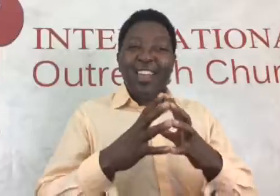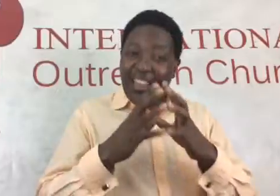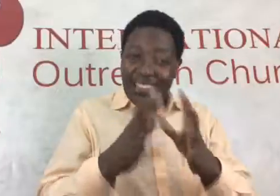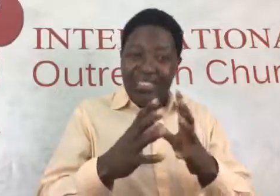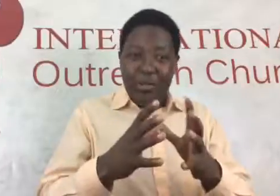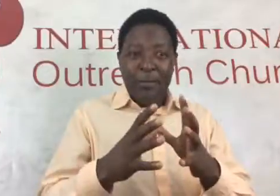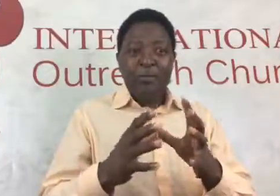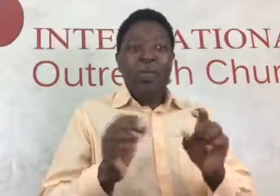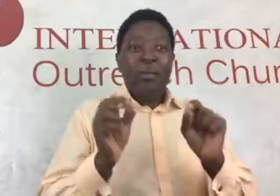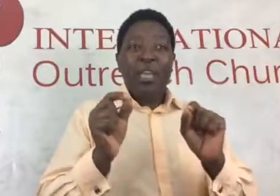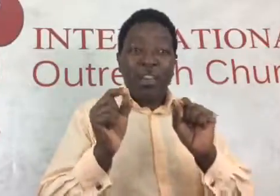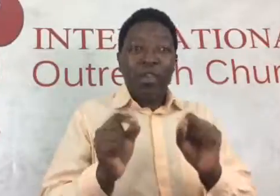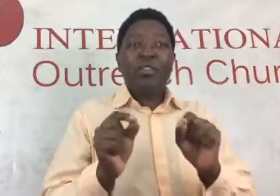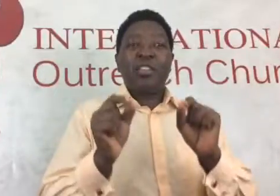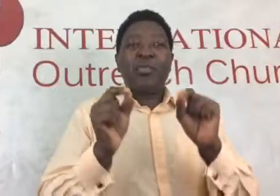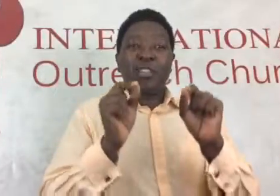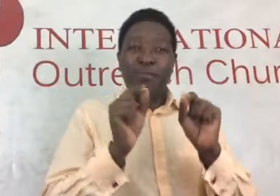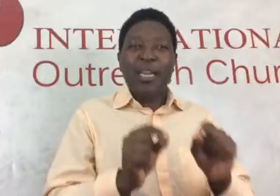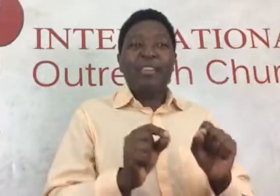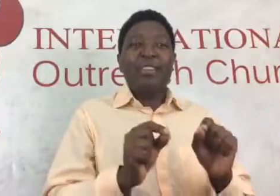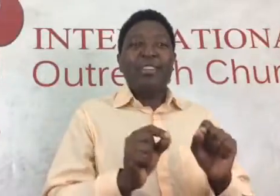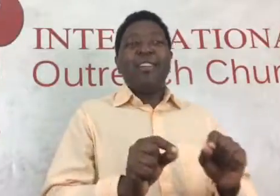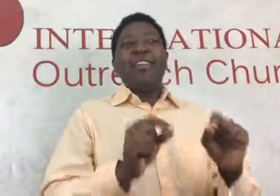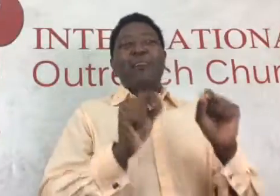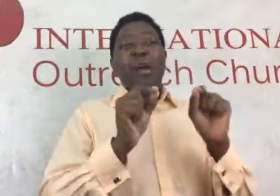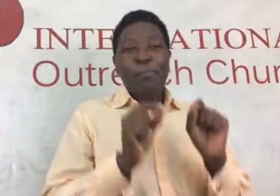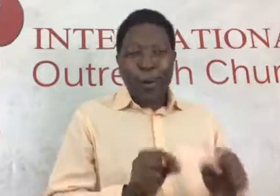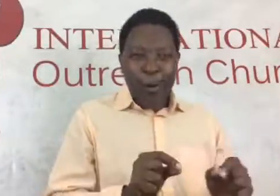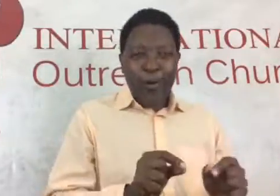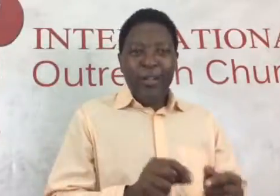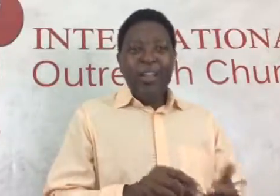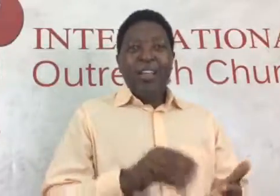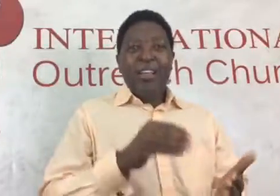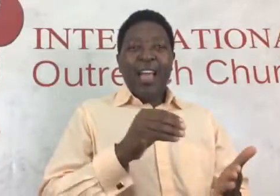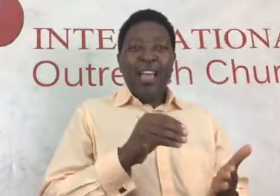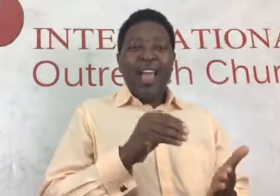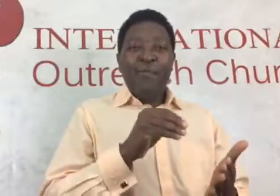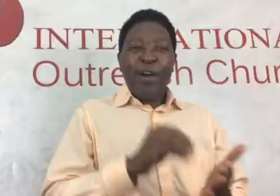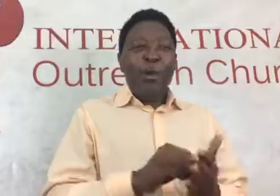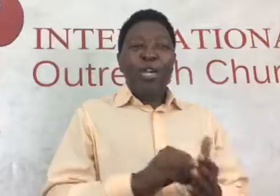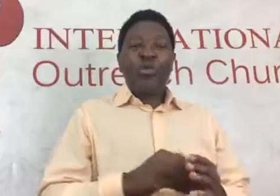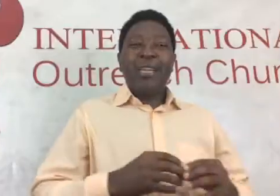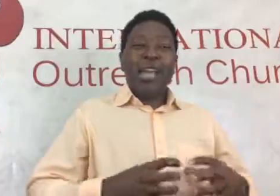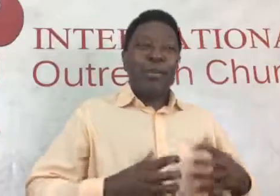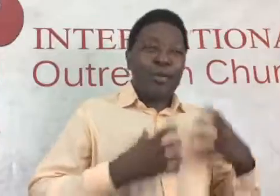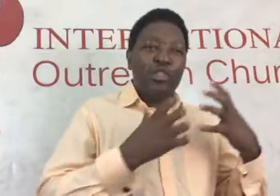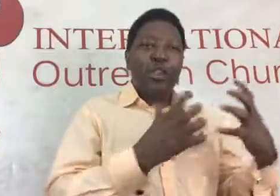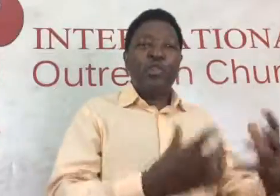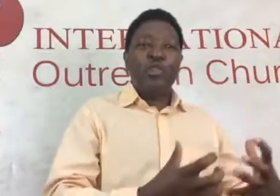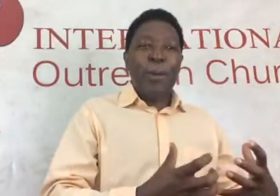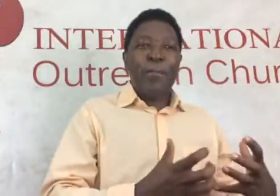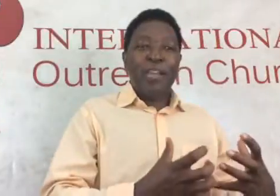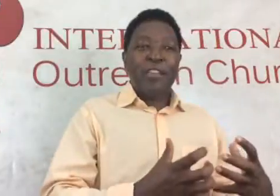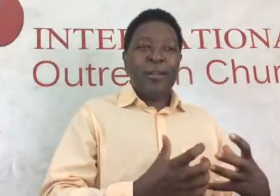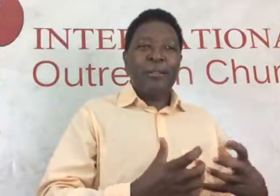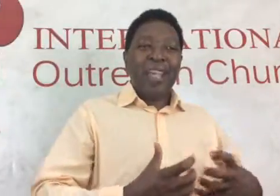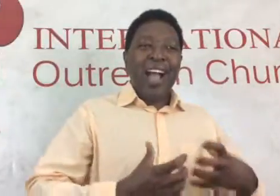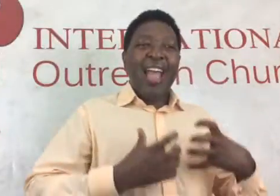history because he was mentored by Paul. And I found out when I reached out to a mentor, I